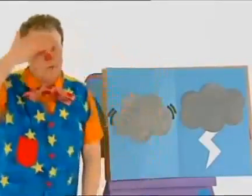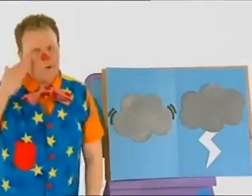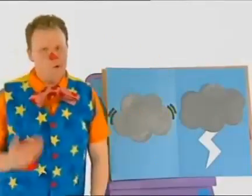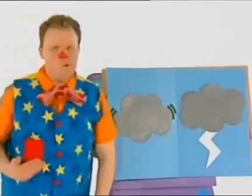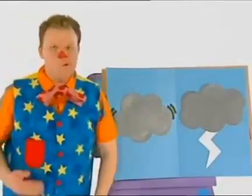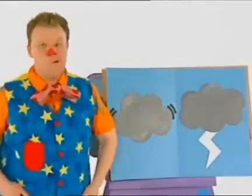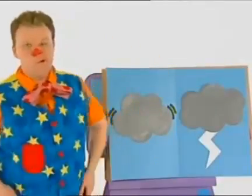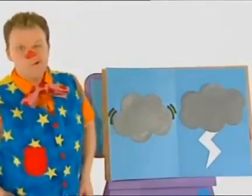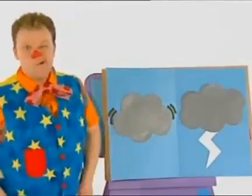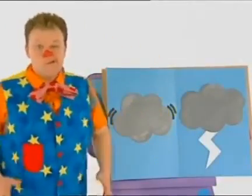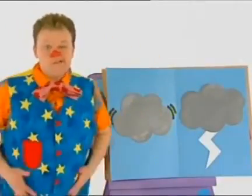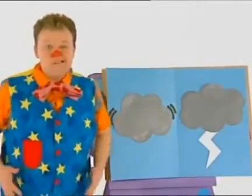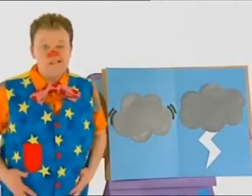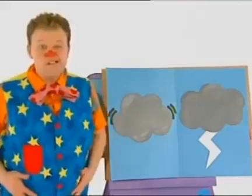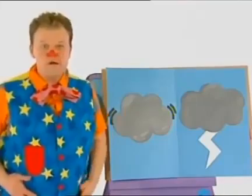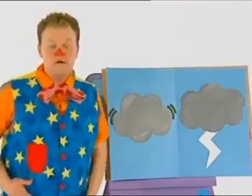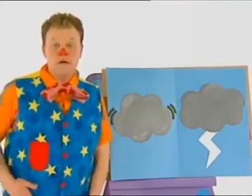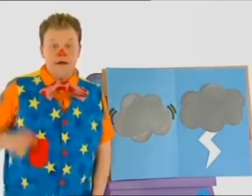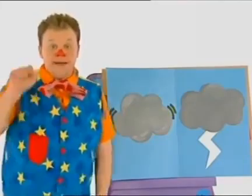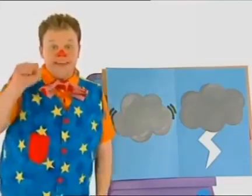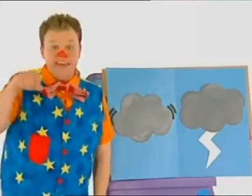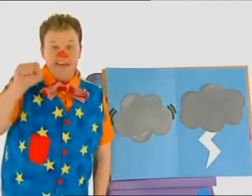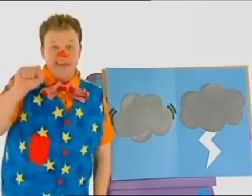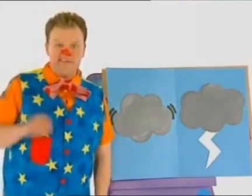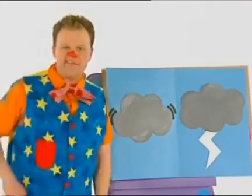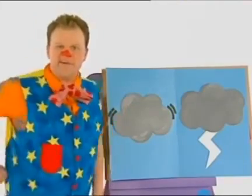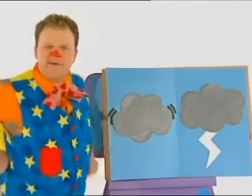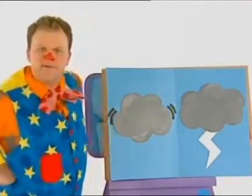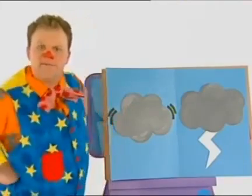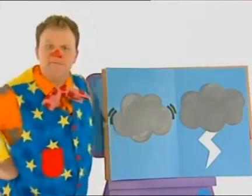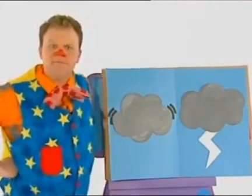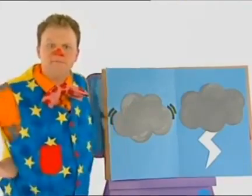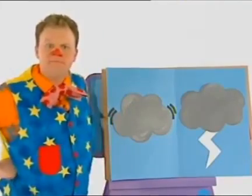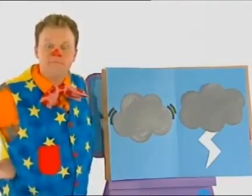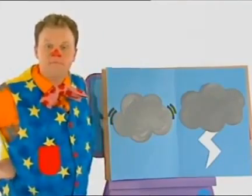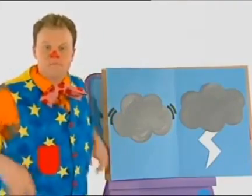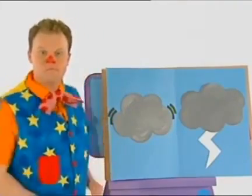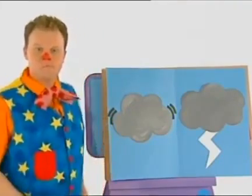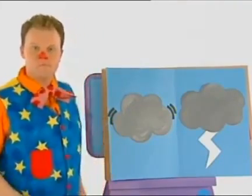The thunder's very loud, isn't it, Mr. Tumble? Yes. What else is in the book, Mr. Tumble?